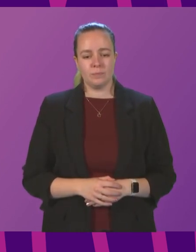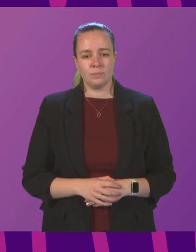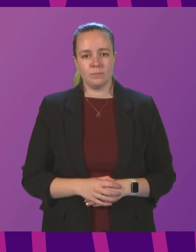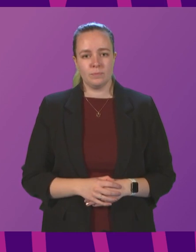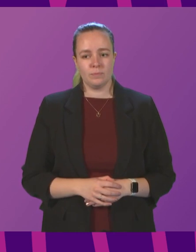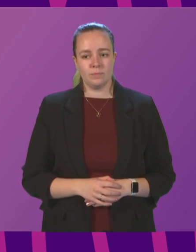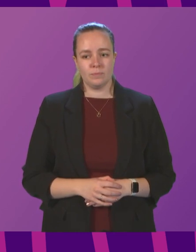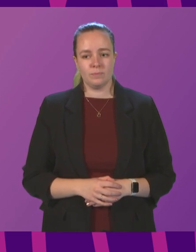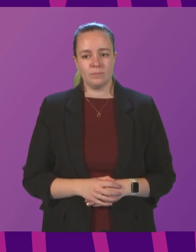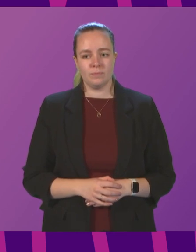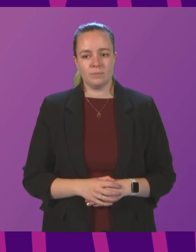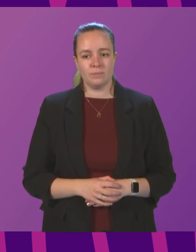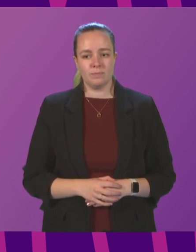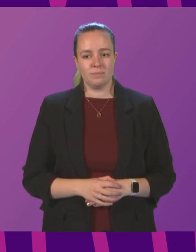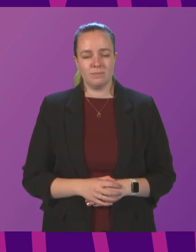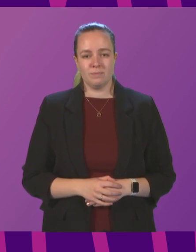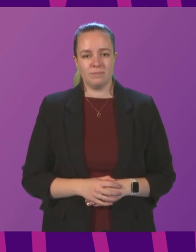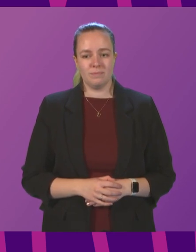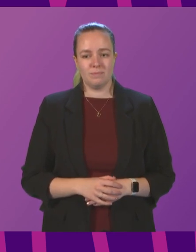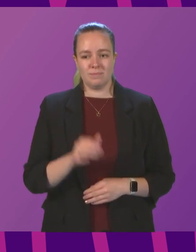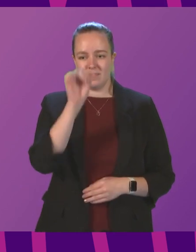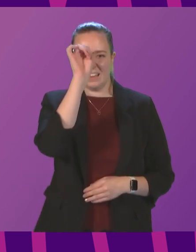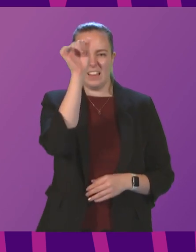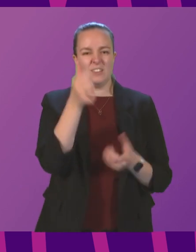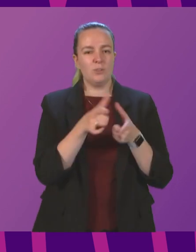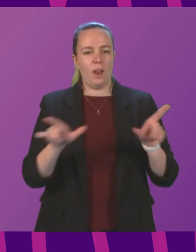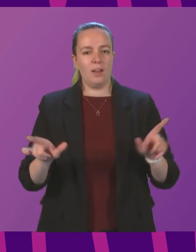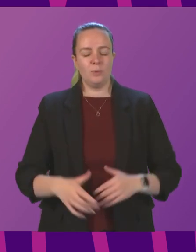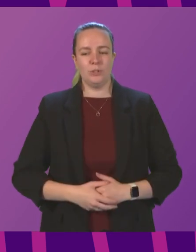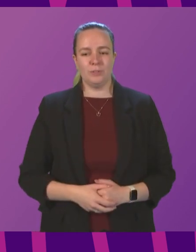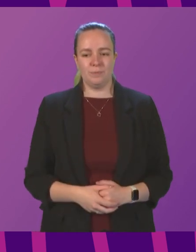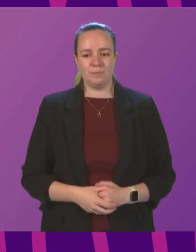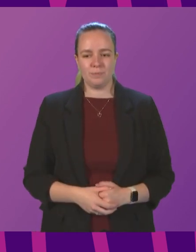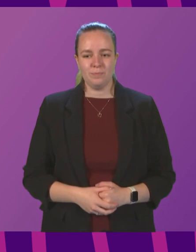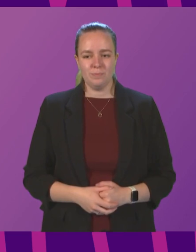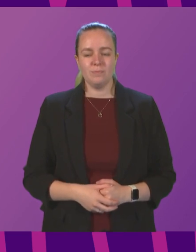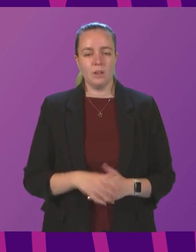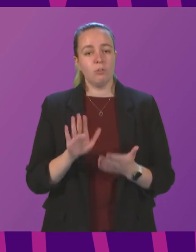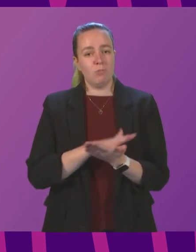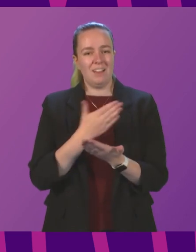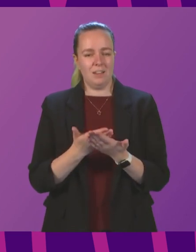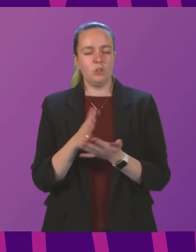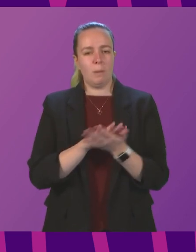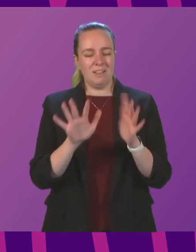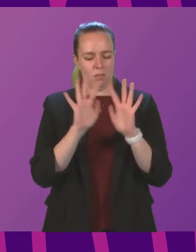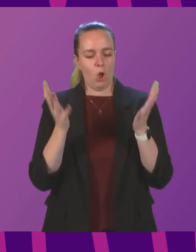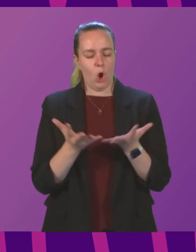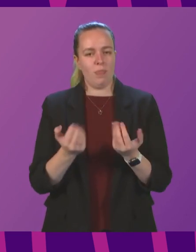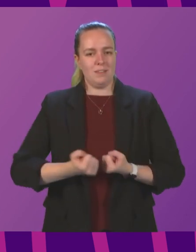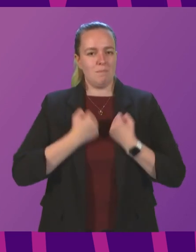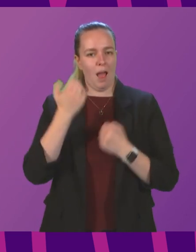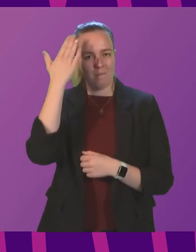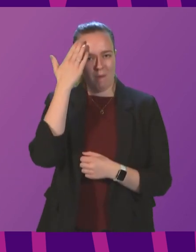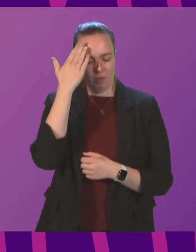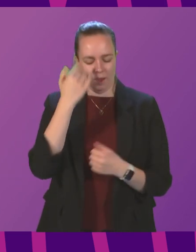Matabhumihi Putroham Prithavyaha In translation, The earth is my mother and I